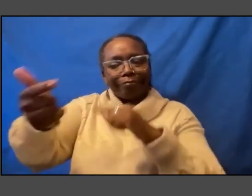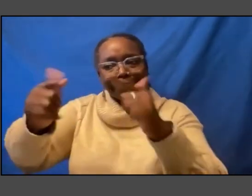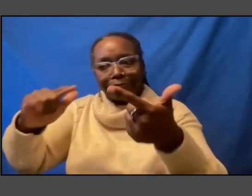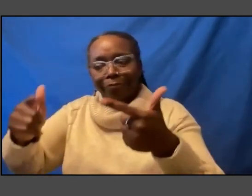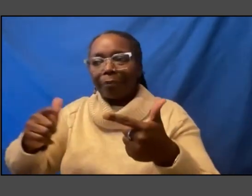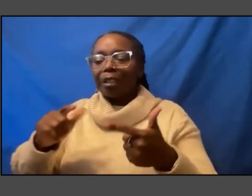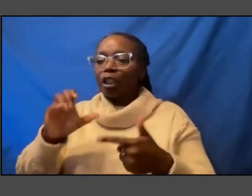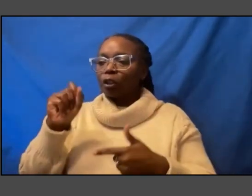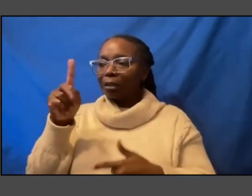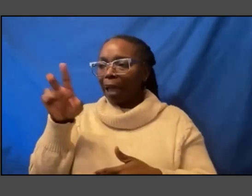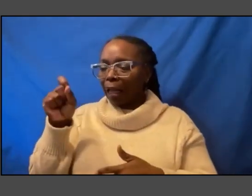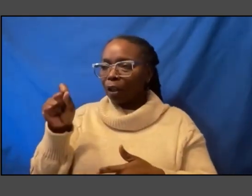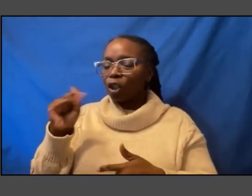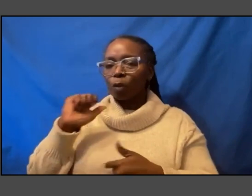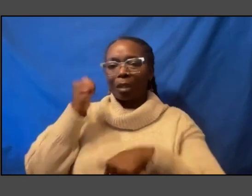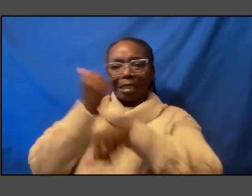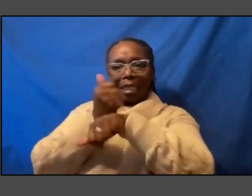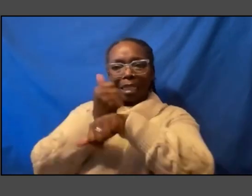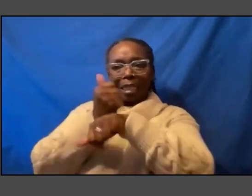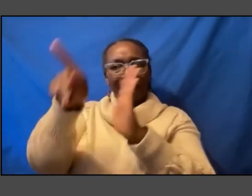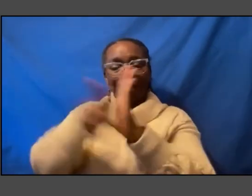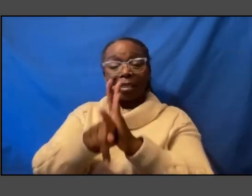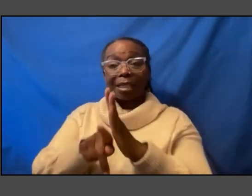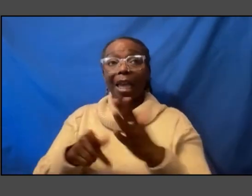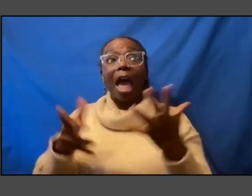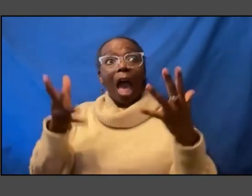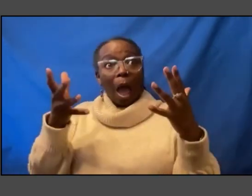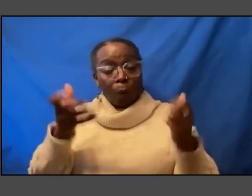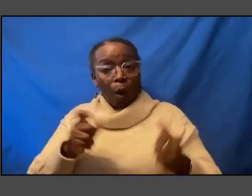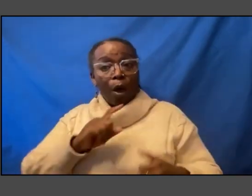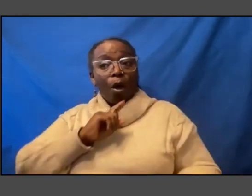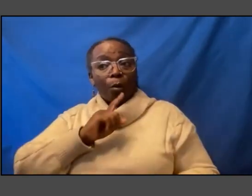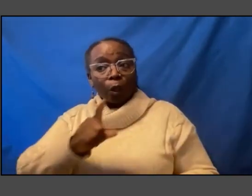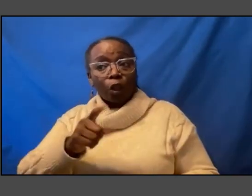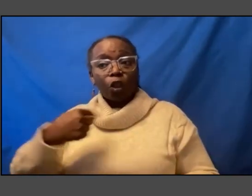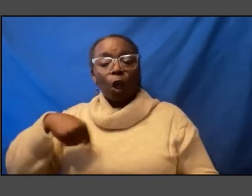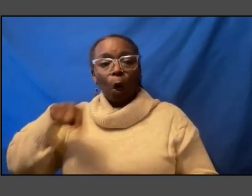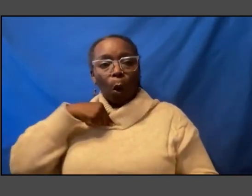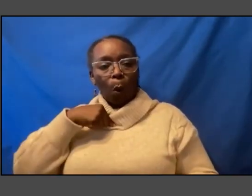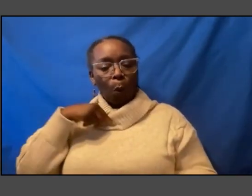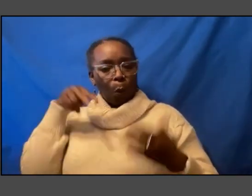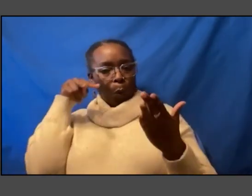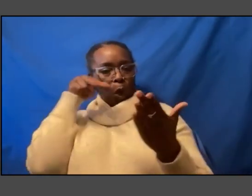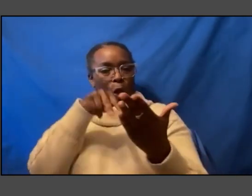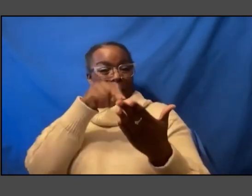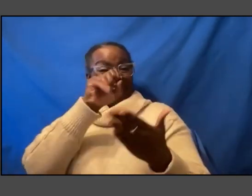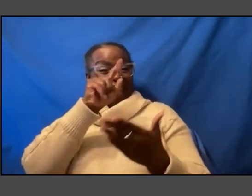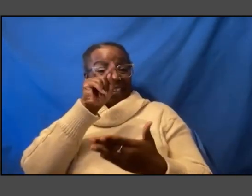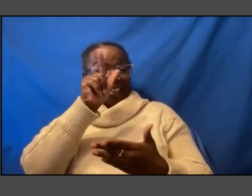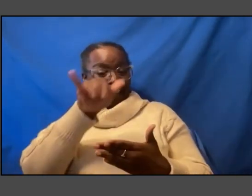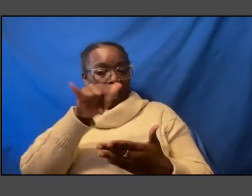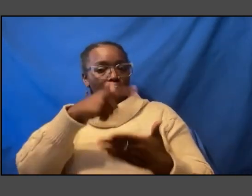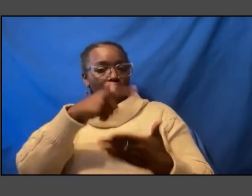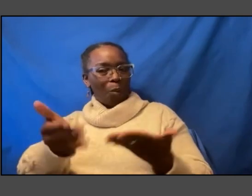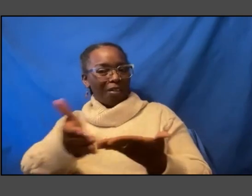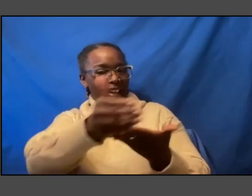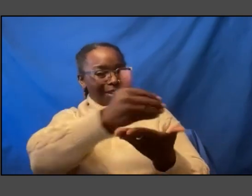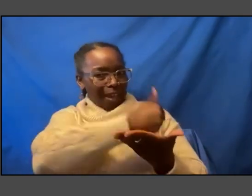and i said i want to make sure that we look ethically at what we've collected and that may mean returning and